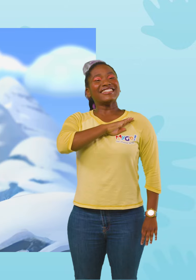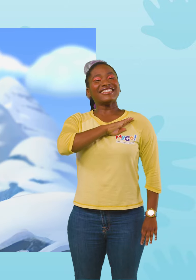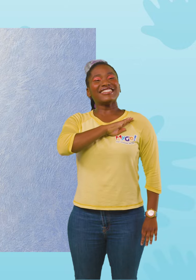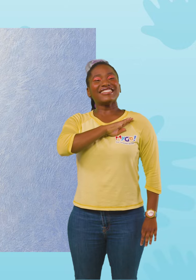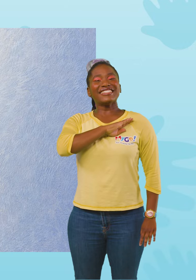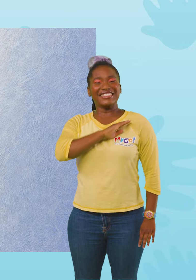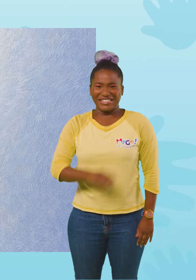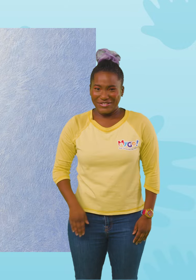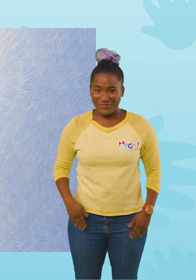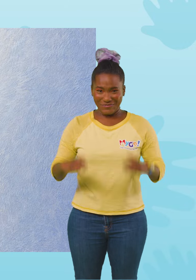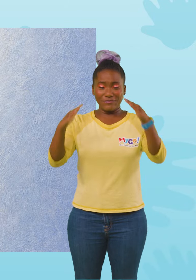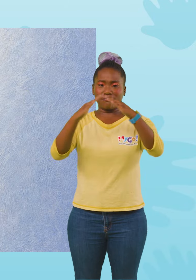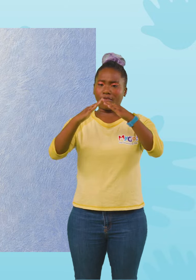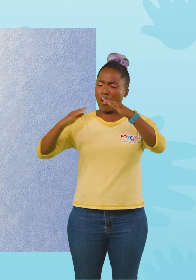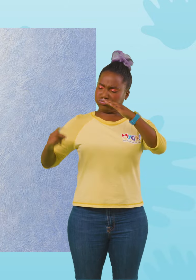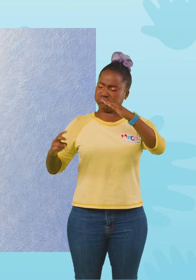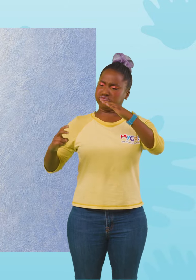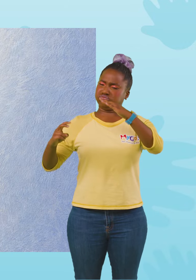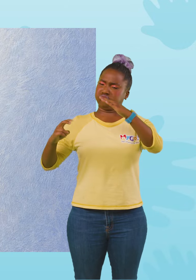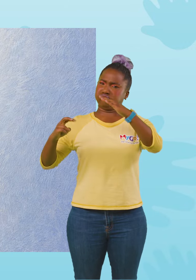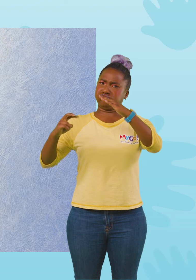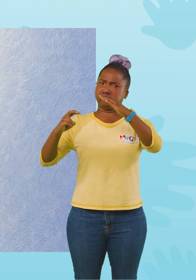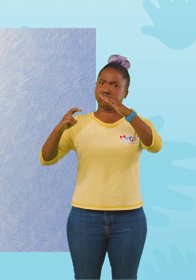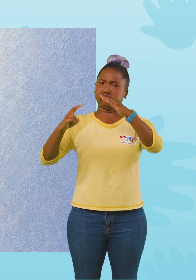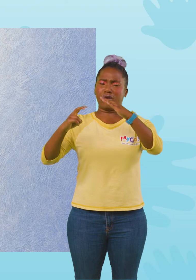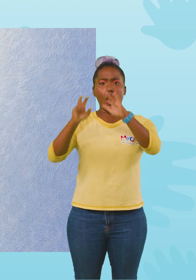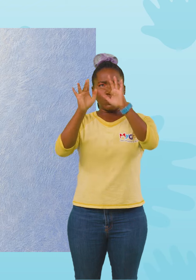I was just headed to the top! That's where the best snow is!